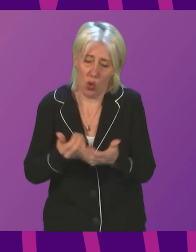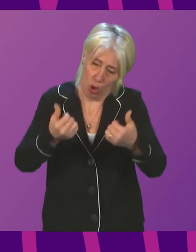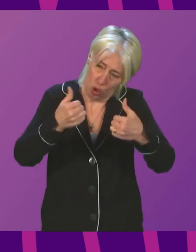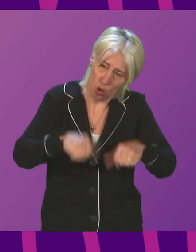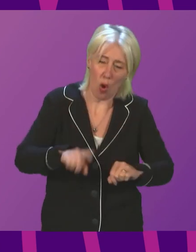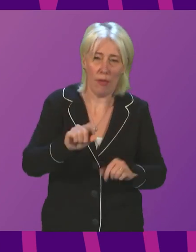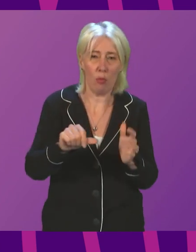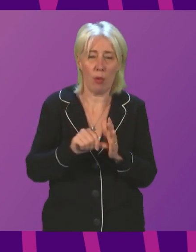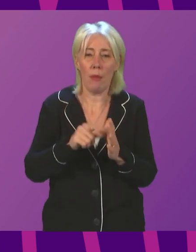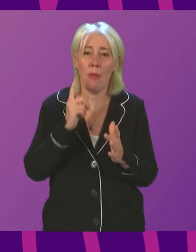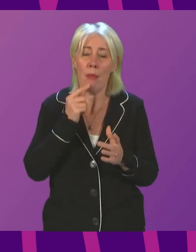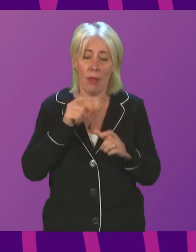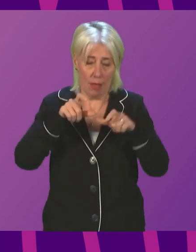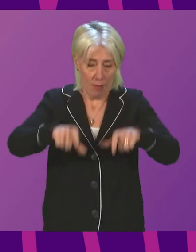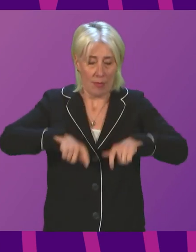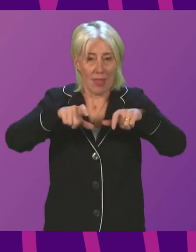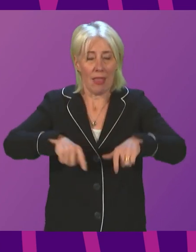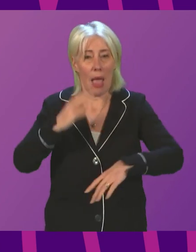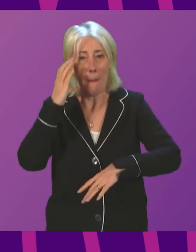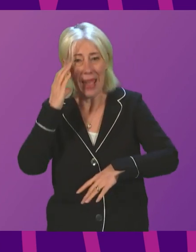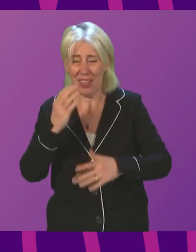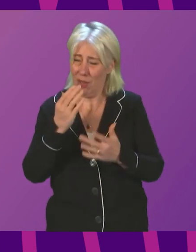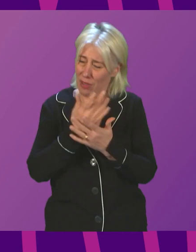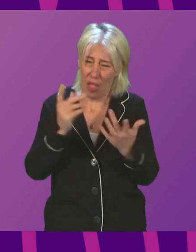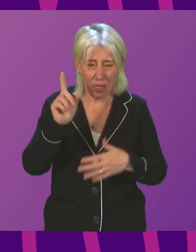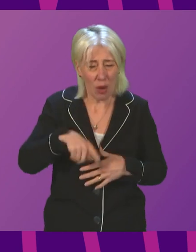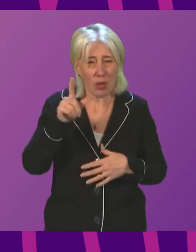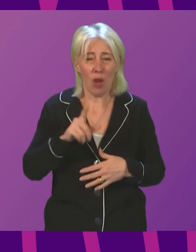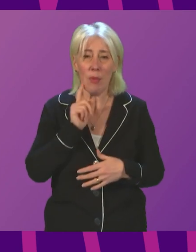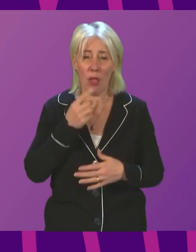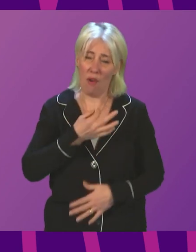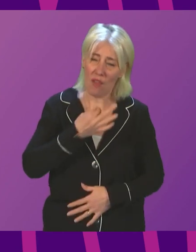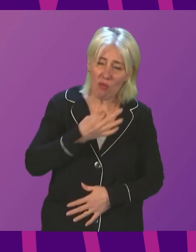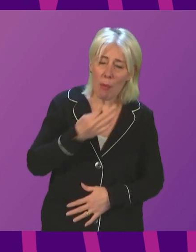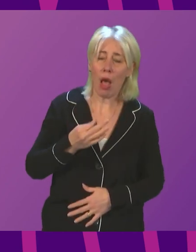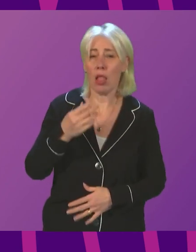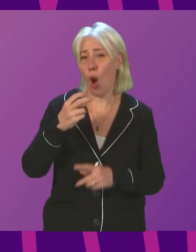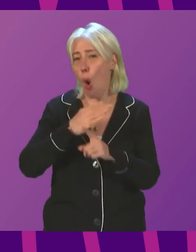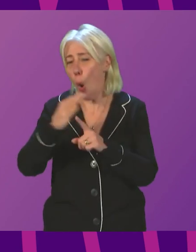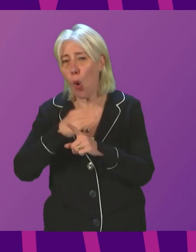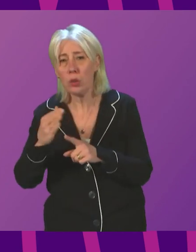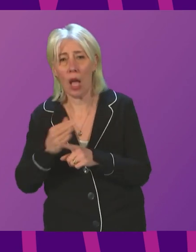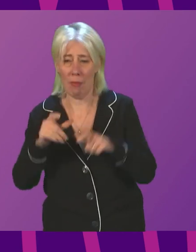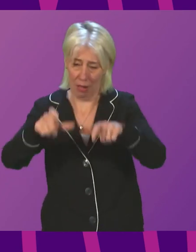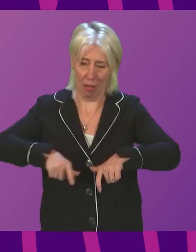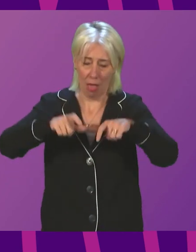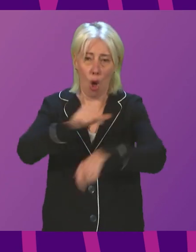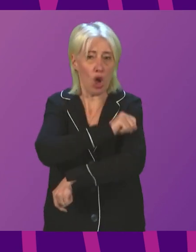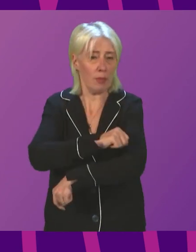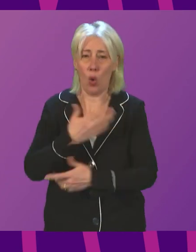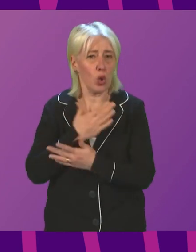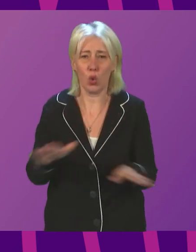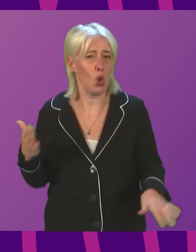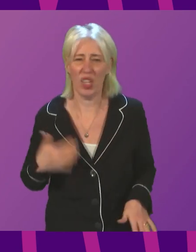indignity of bed blocking for thousands of vulnerable and elderly people across Scotland. Deputy First Minister.